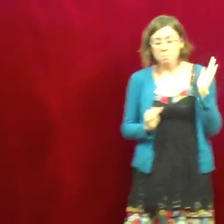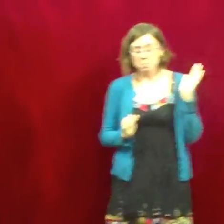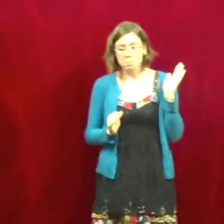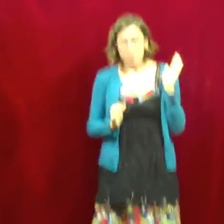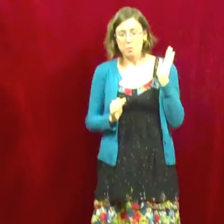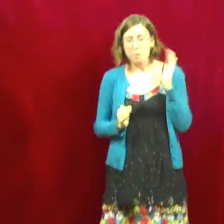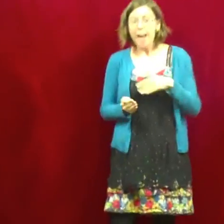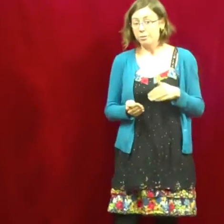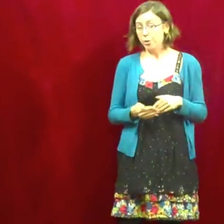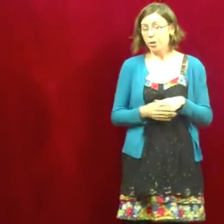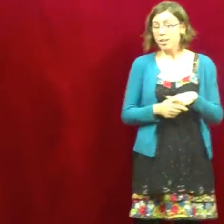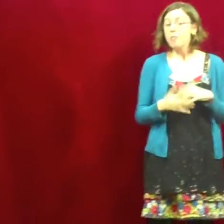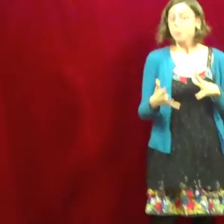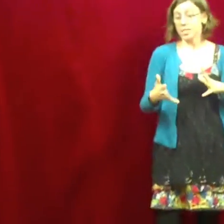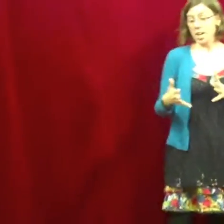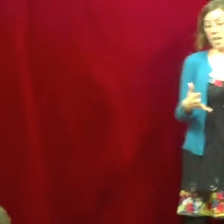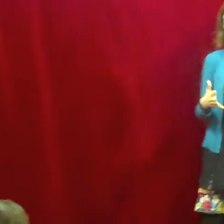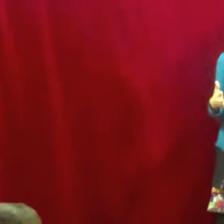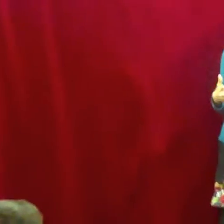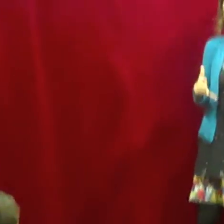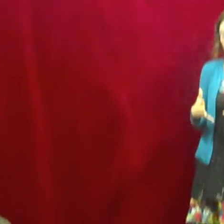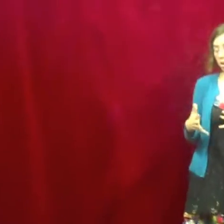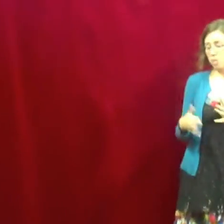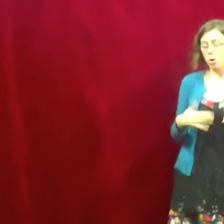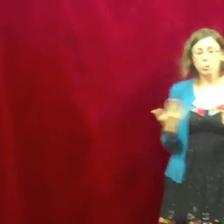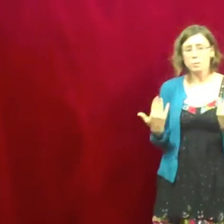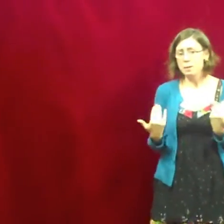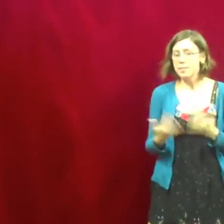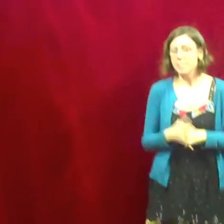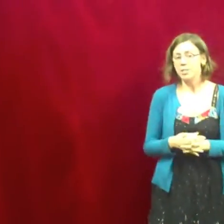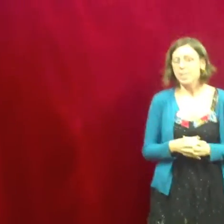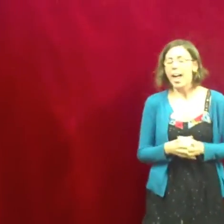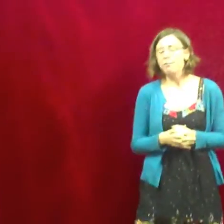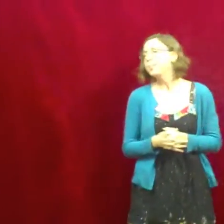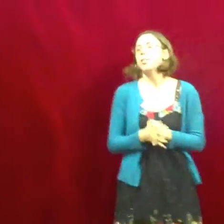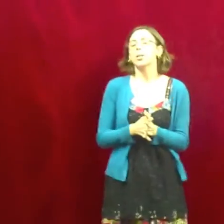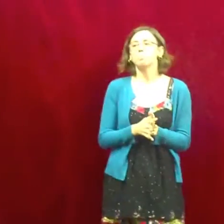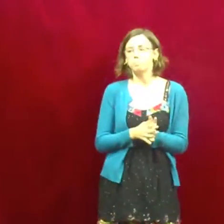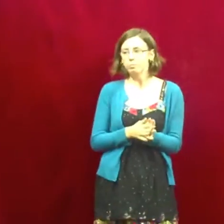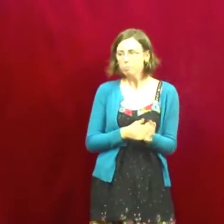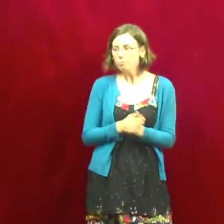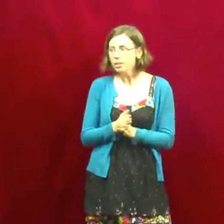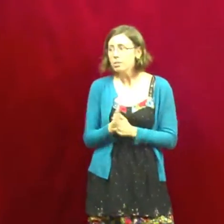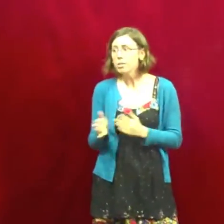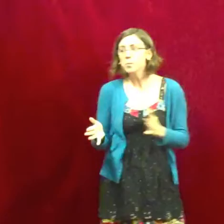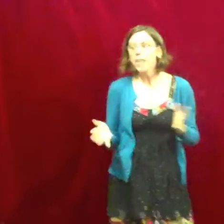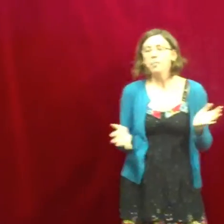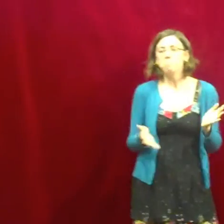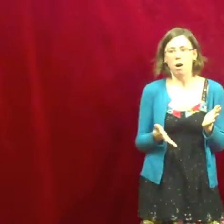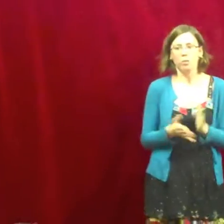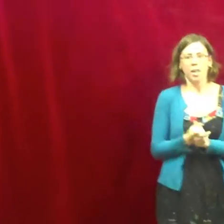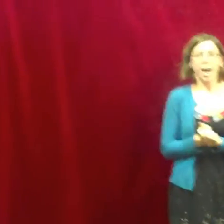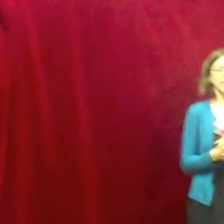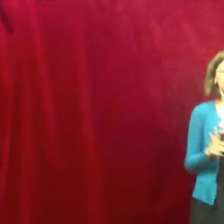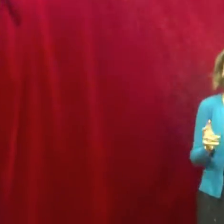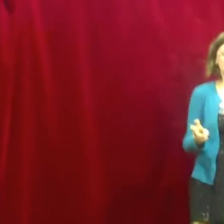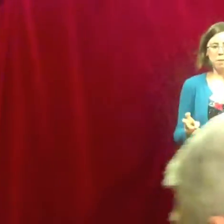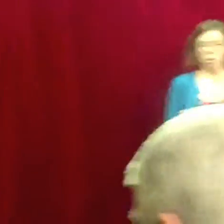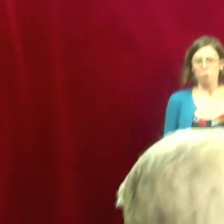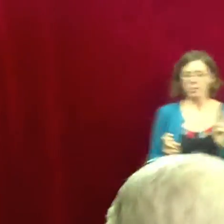back for another signing, uh, you know, only maybe a year and a half later. So this was at the mall. I say the mall because